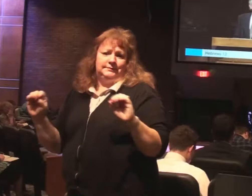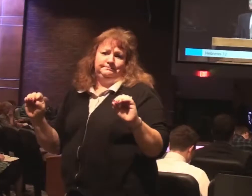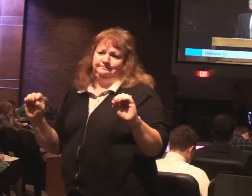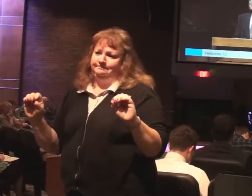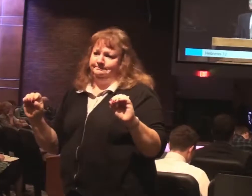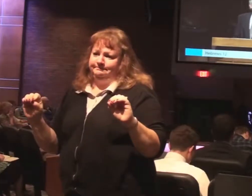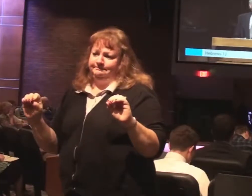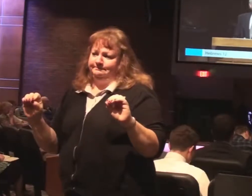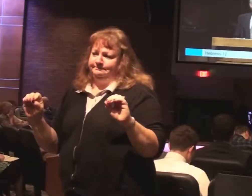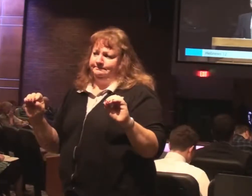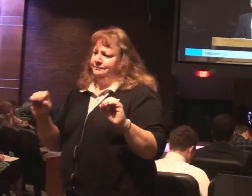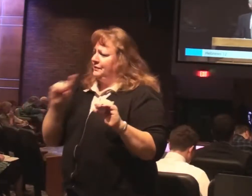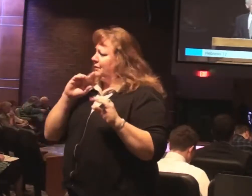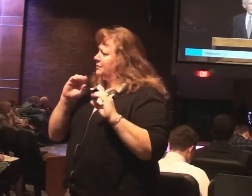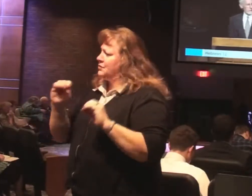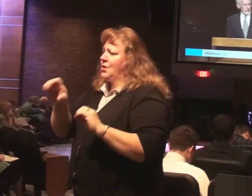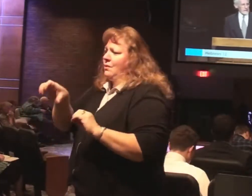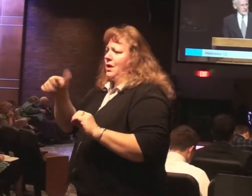There is no other salvation.